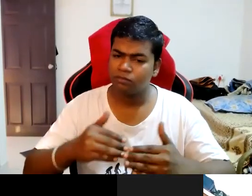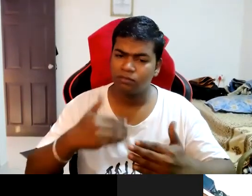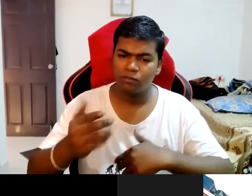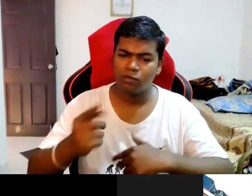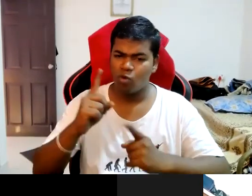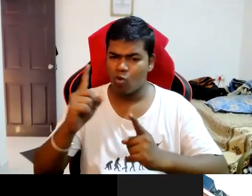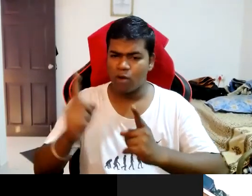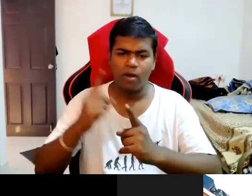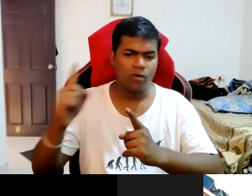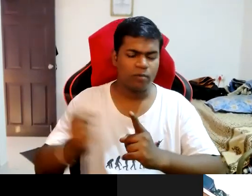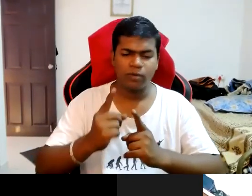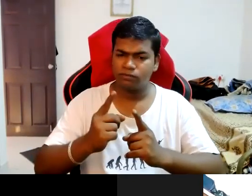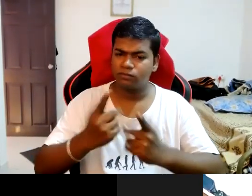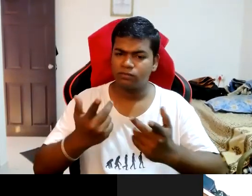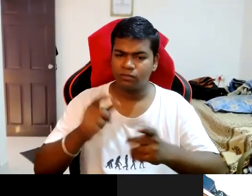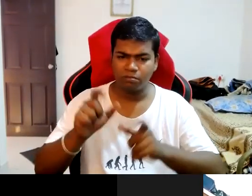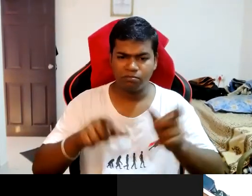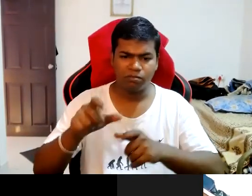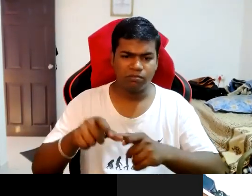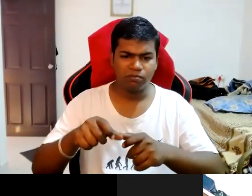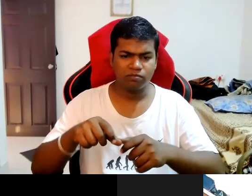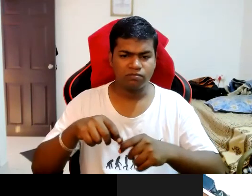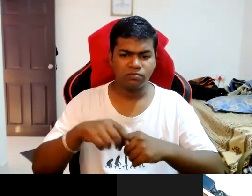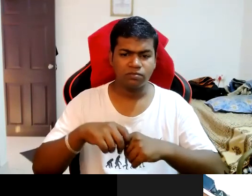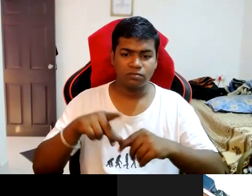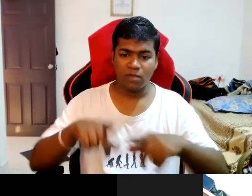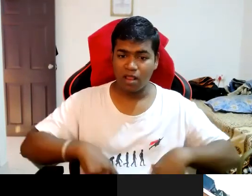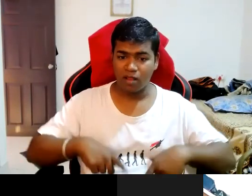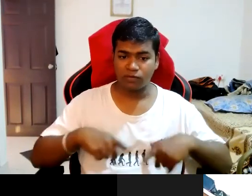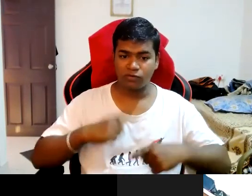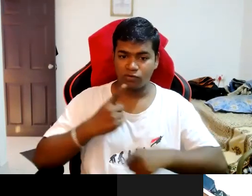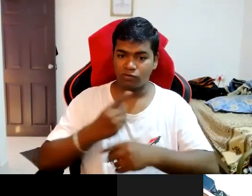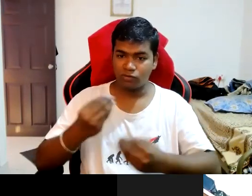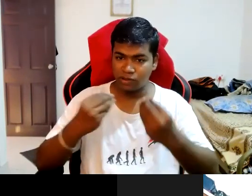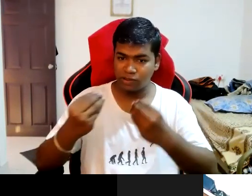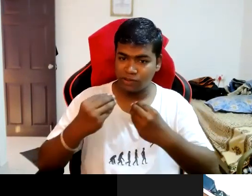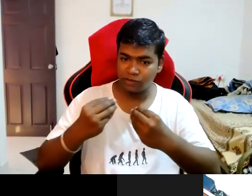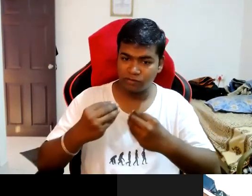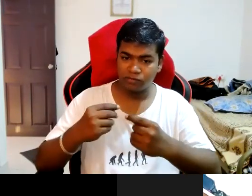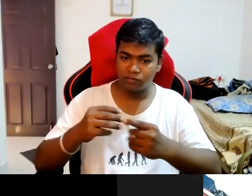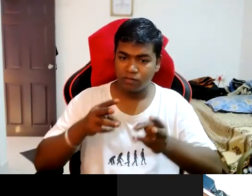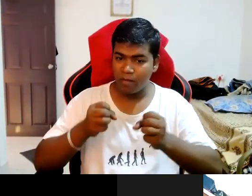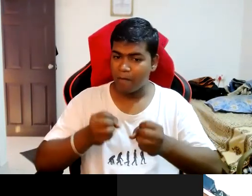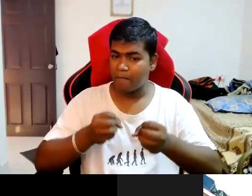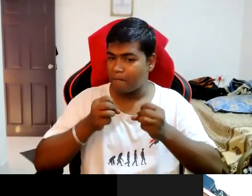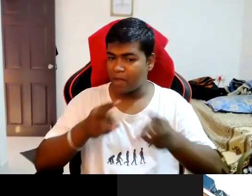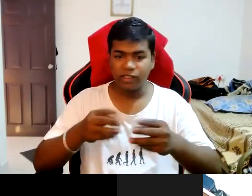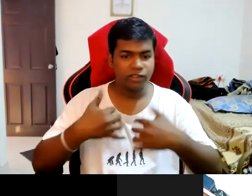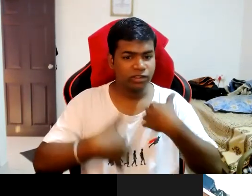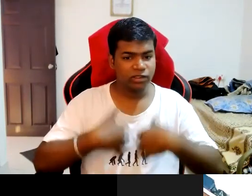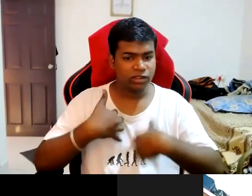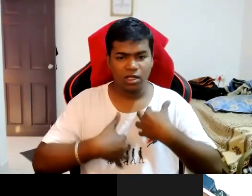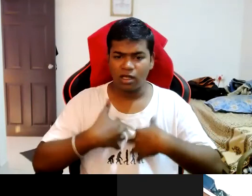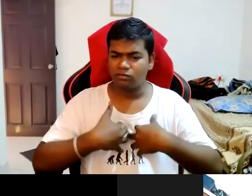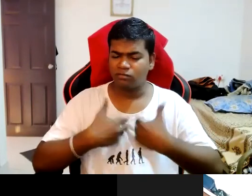by one in my life life is a good teacher it will give you very many challenges in our life